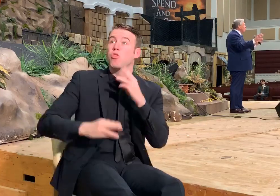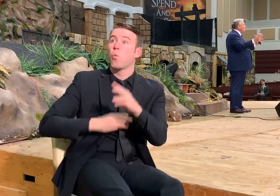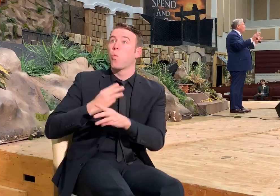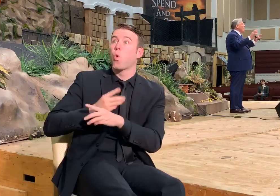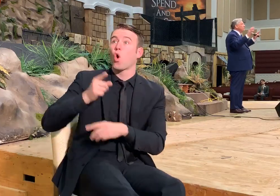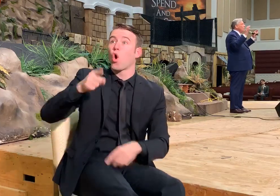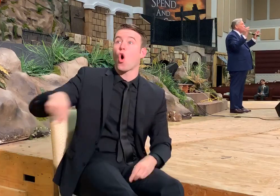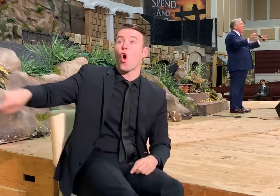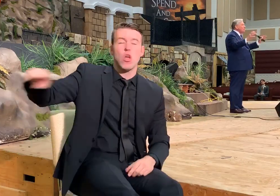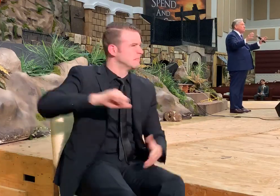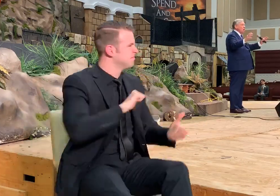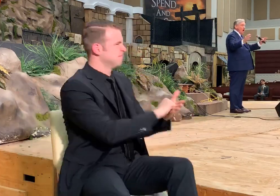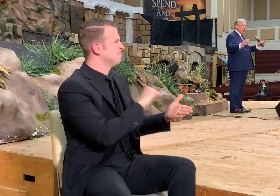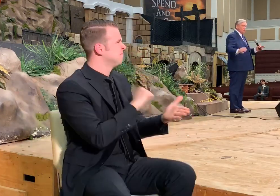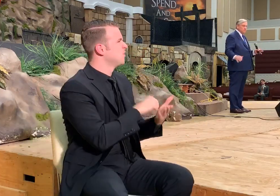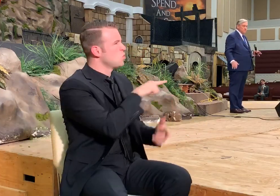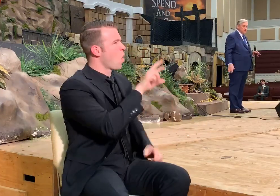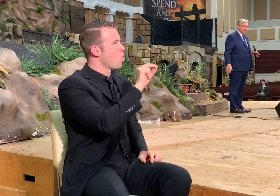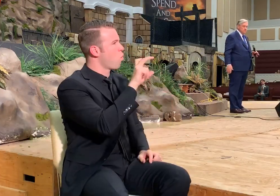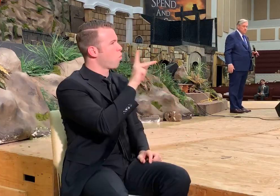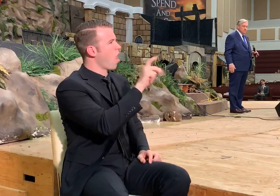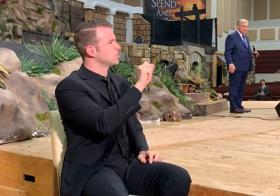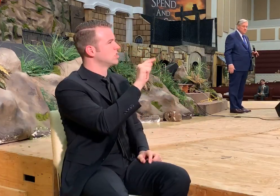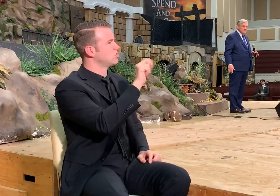his door as a rock star.